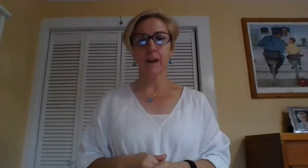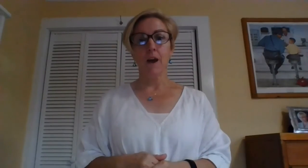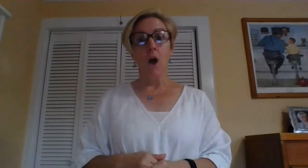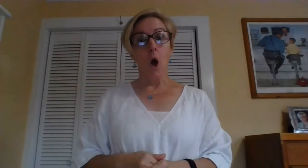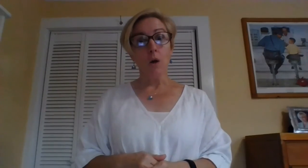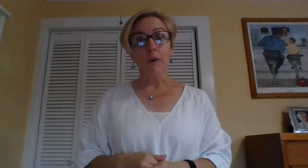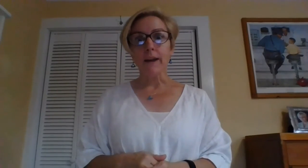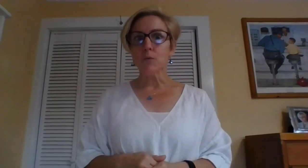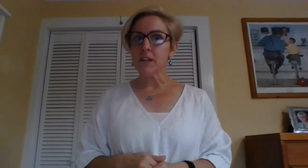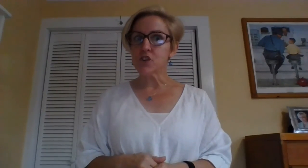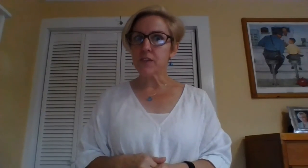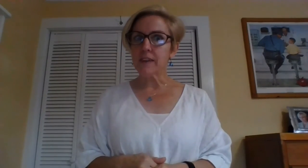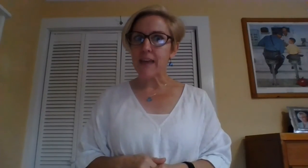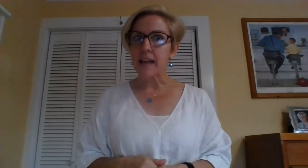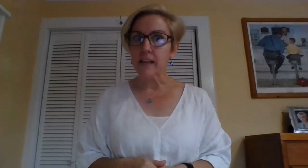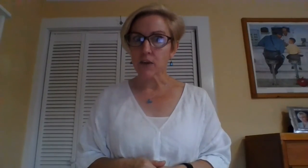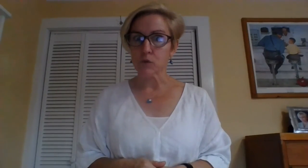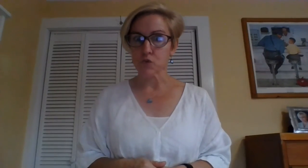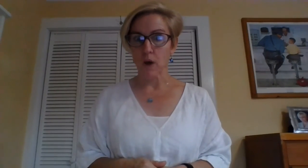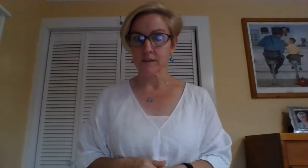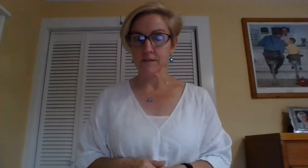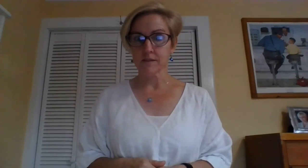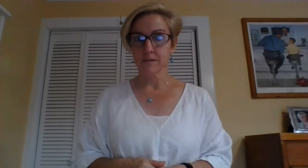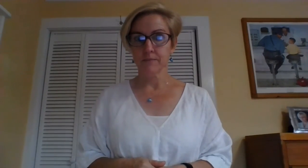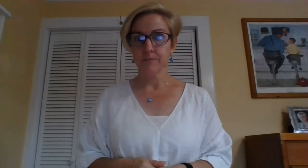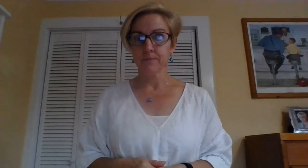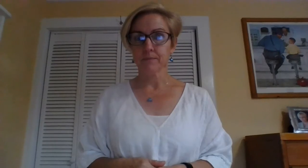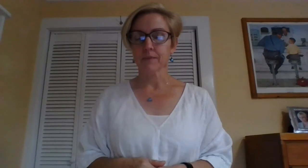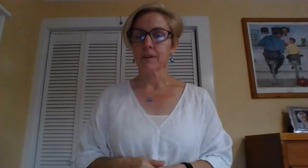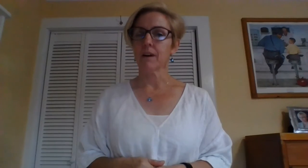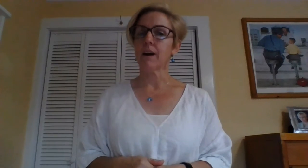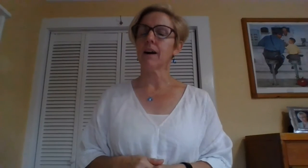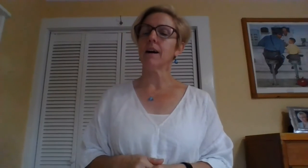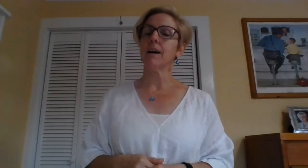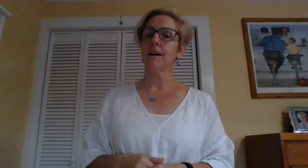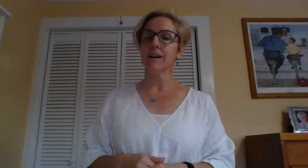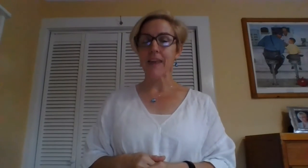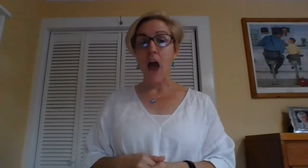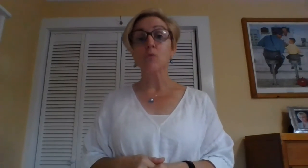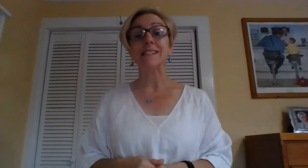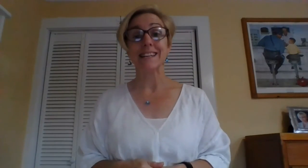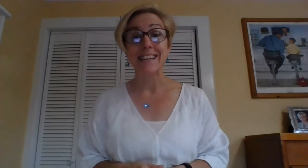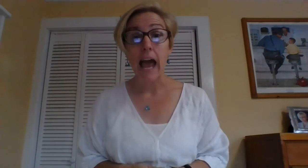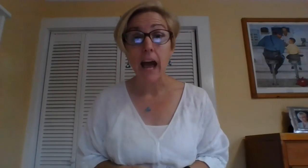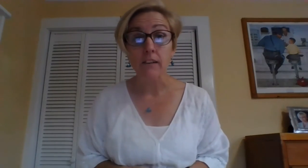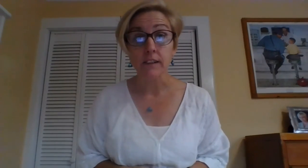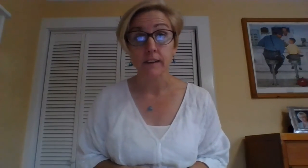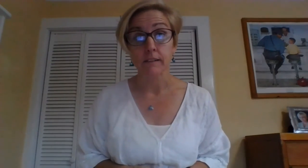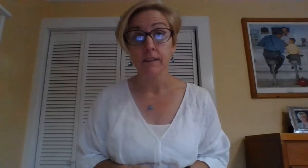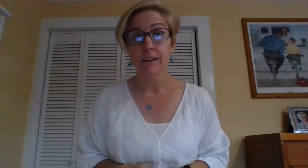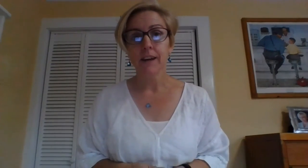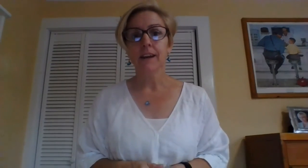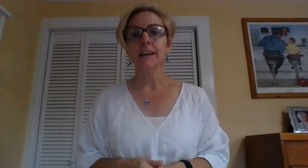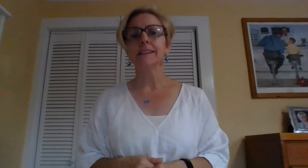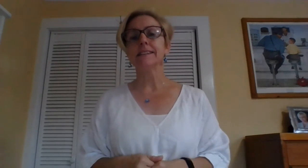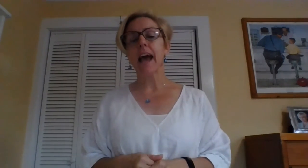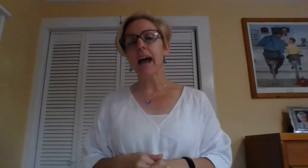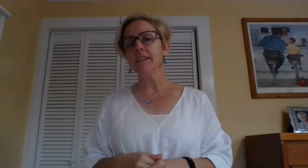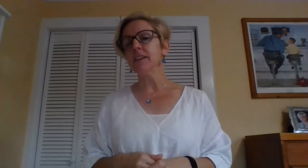All right, what did you think that language was? Ah, that was Italian. Italian,